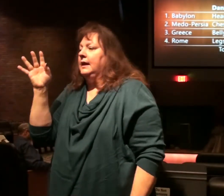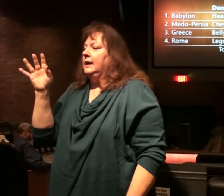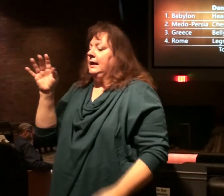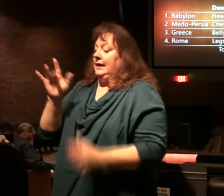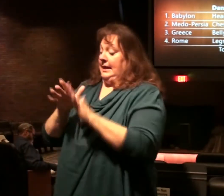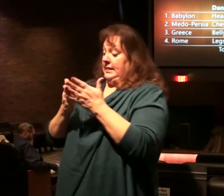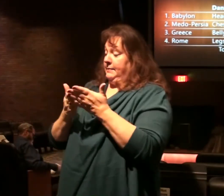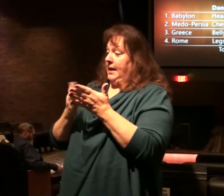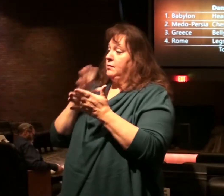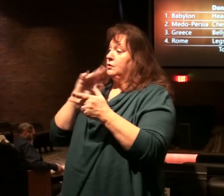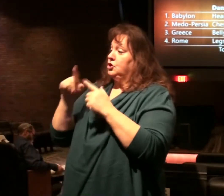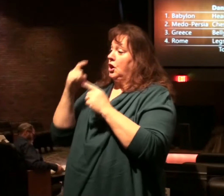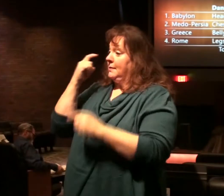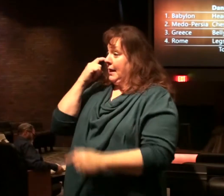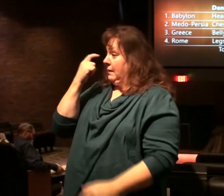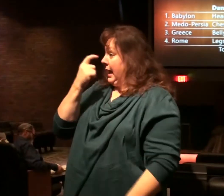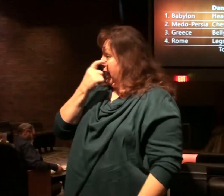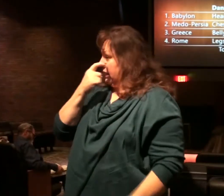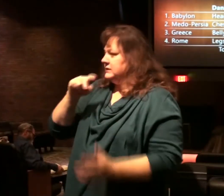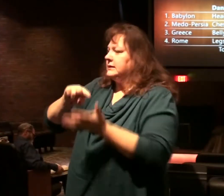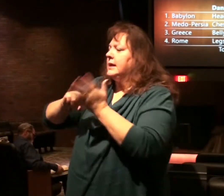scripture depict wisdom,